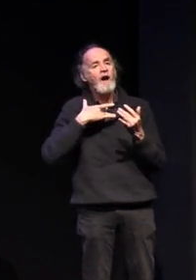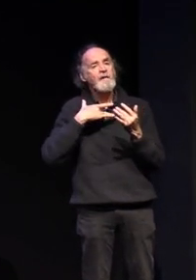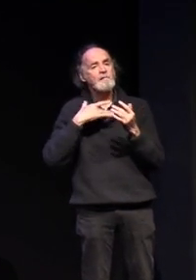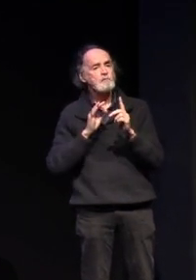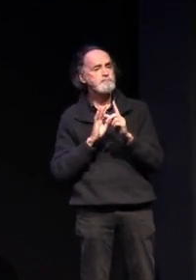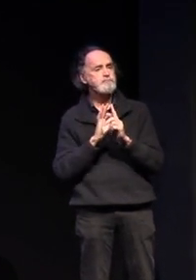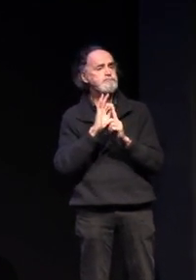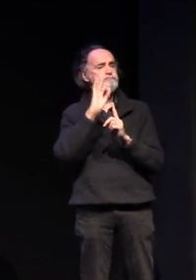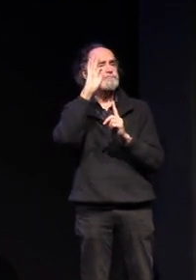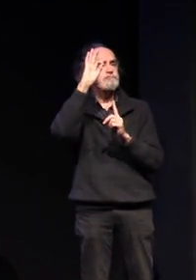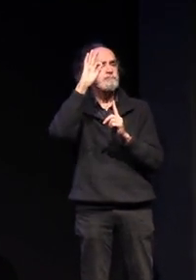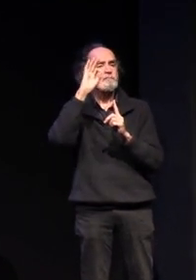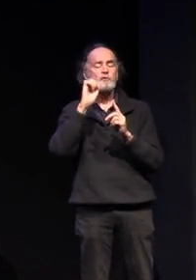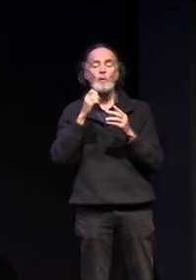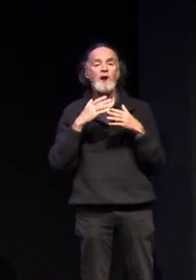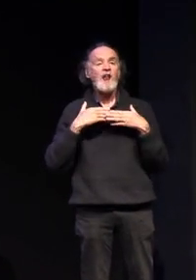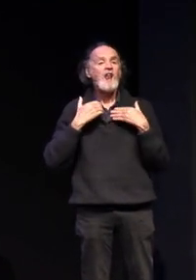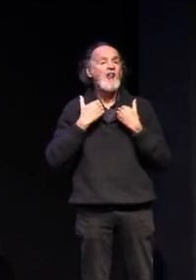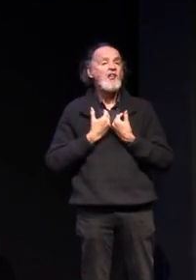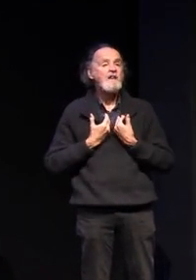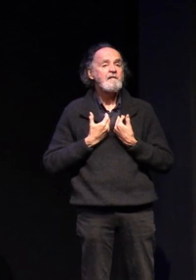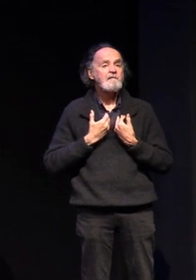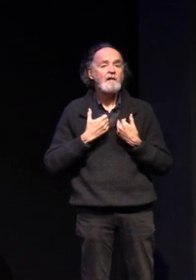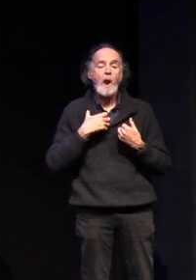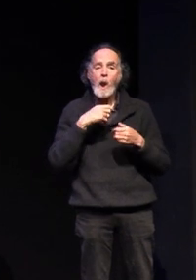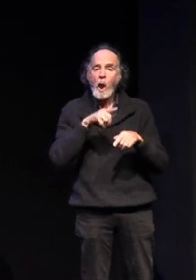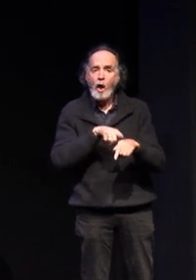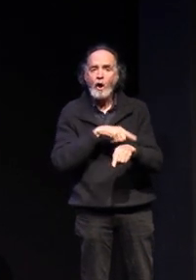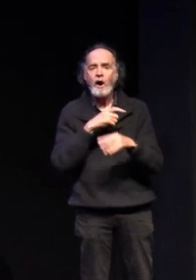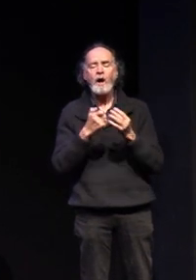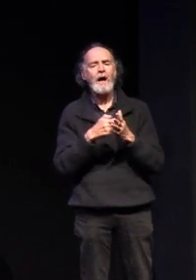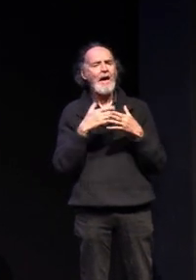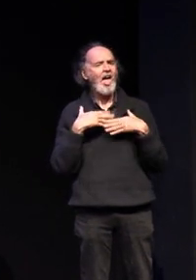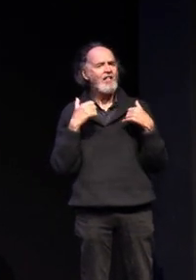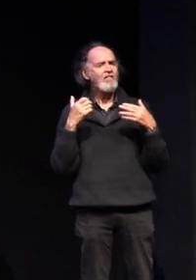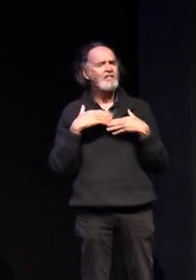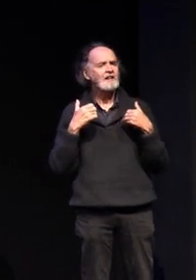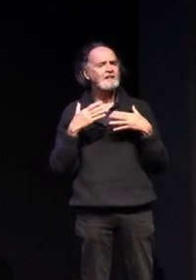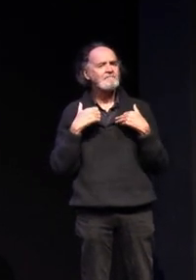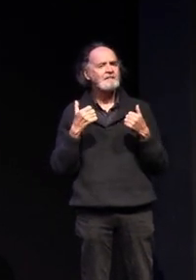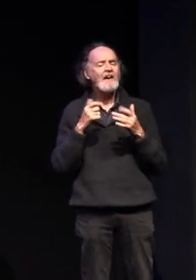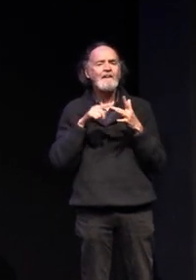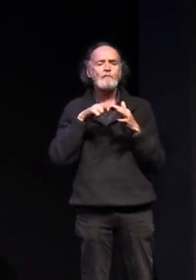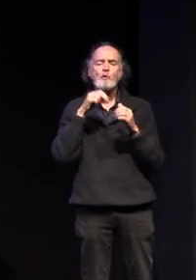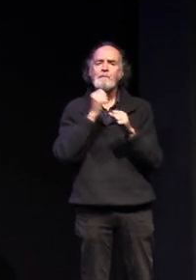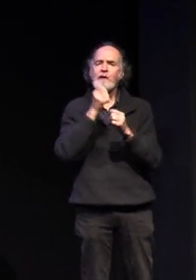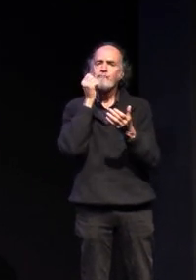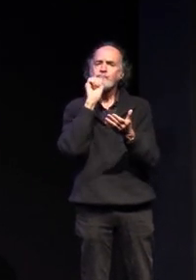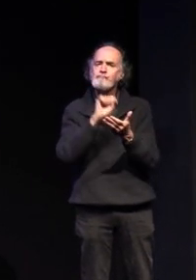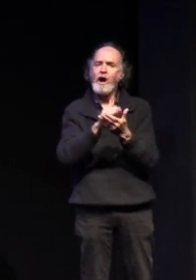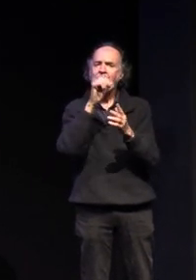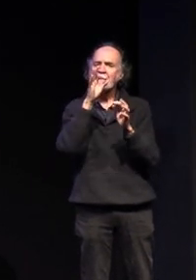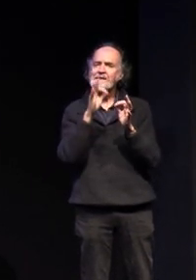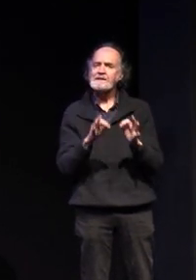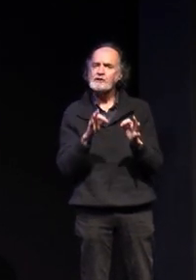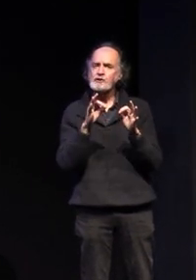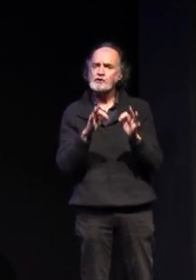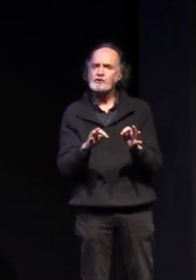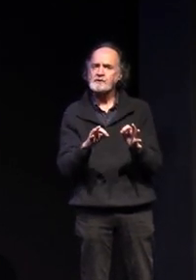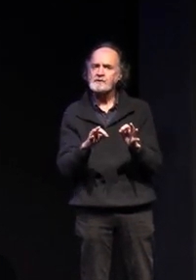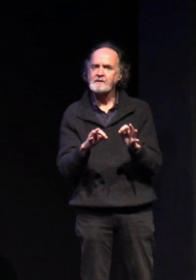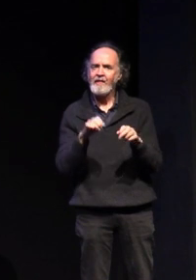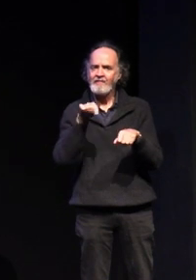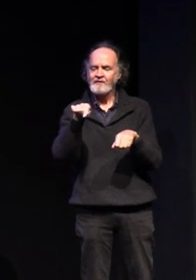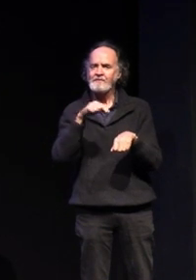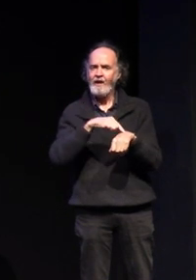better life you'll be healthier you'll live longer all of those simple things from making the right decisions at this time of your life and you don't need